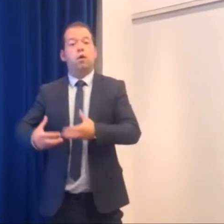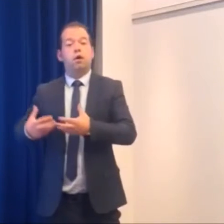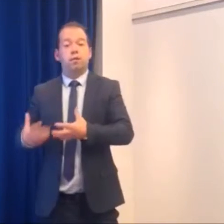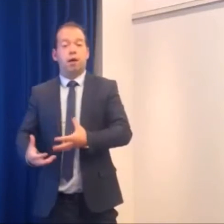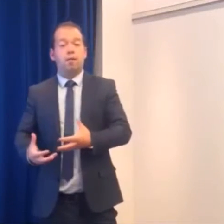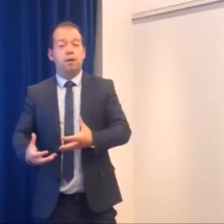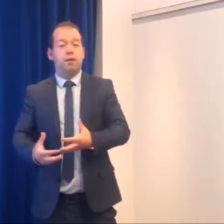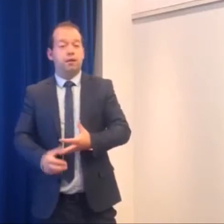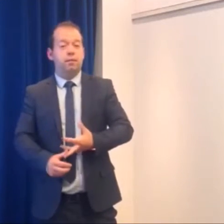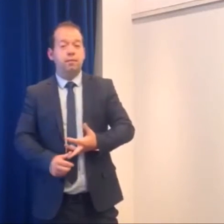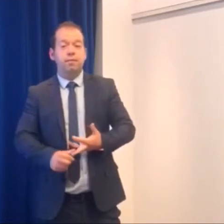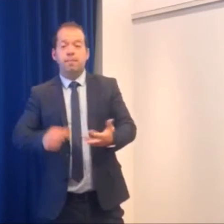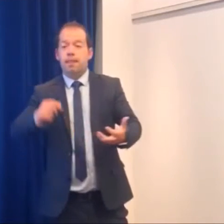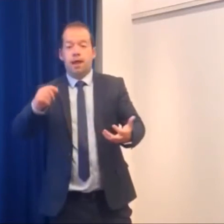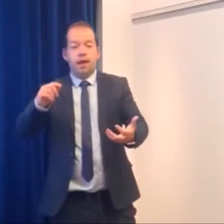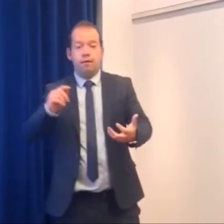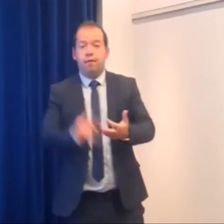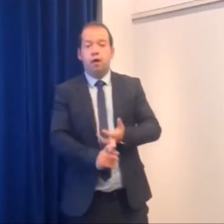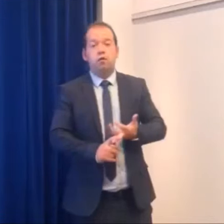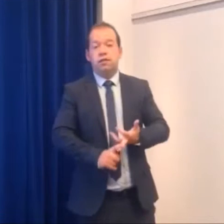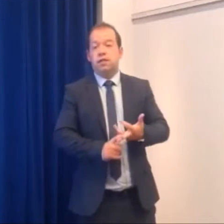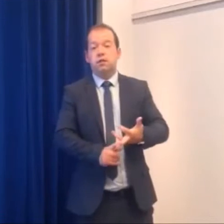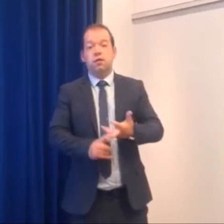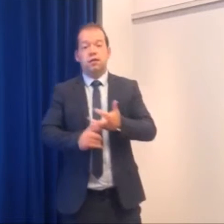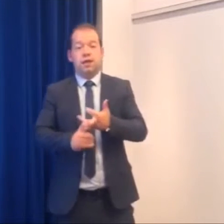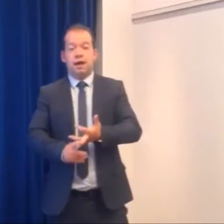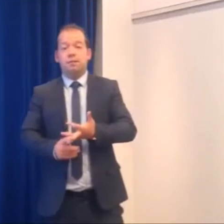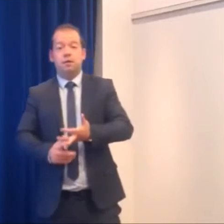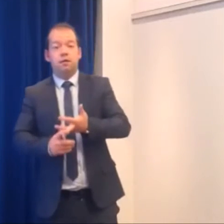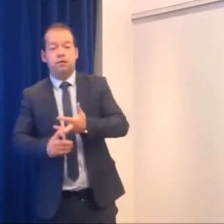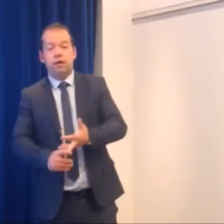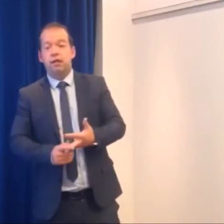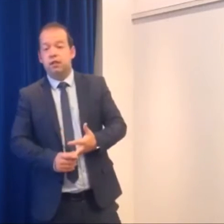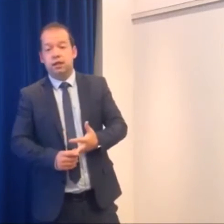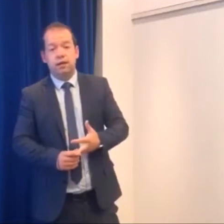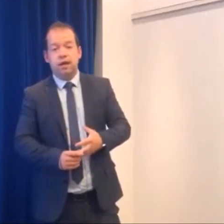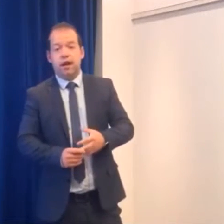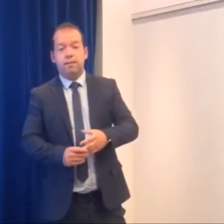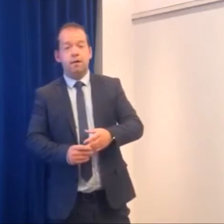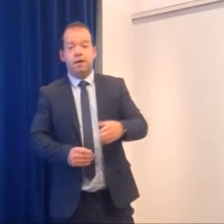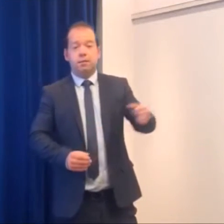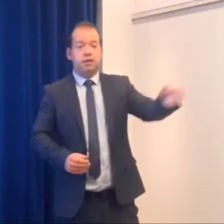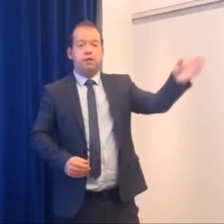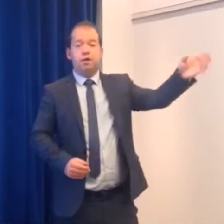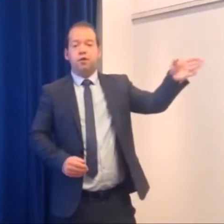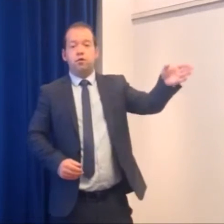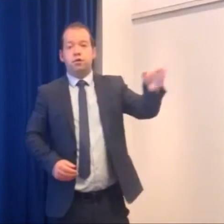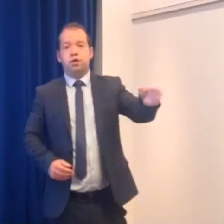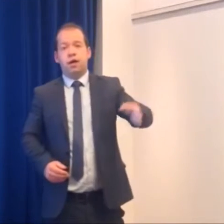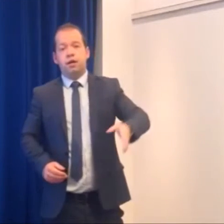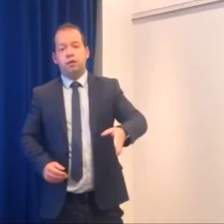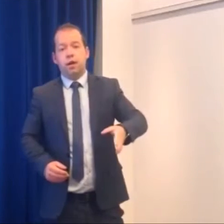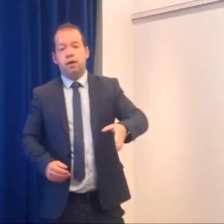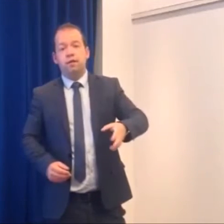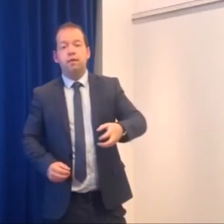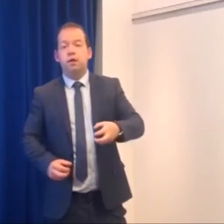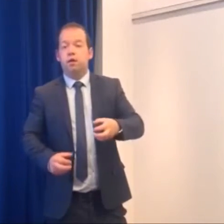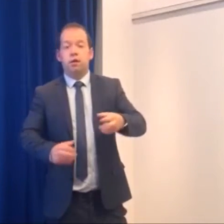working properly with them and follow the CODs absolutely religiously and especially if you're new to training as well you know